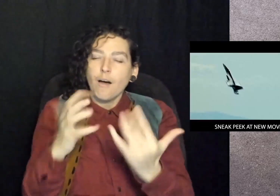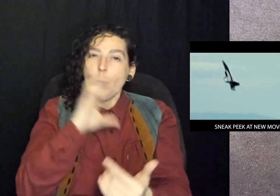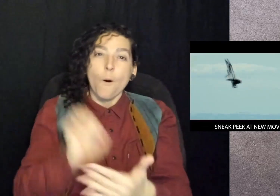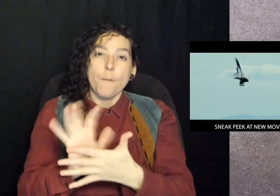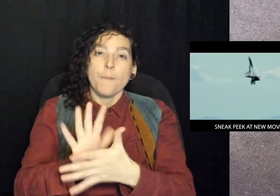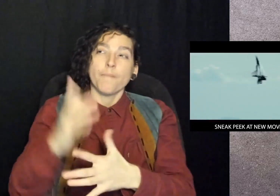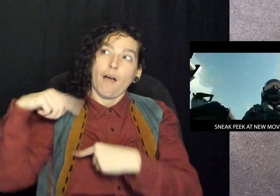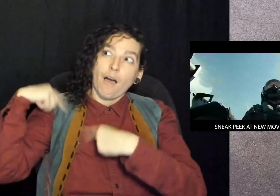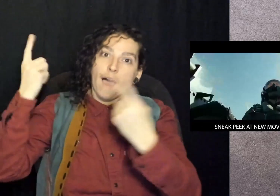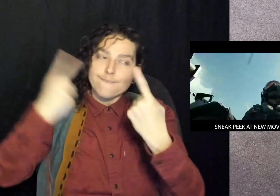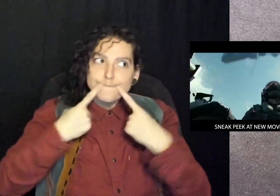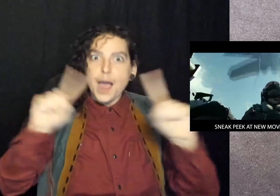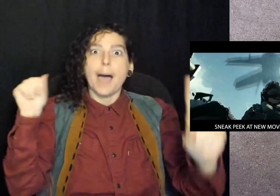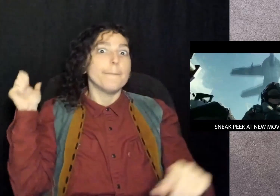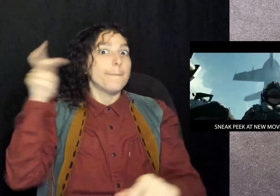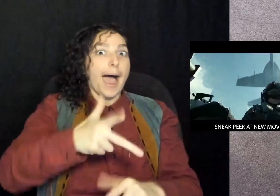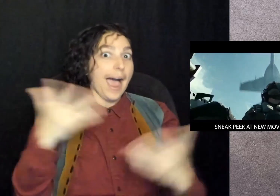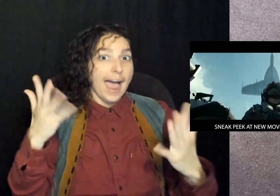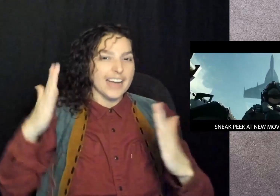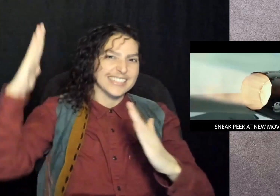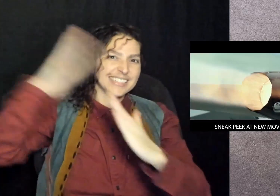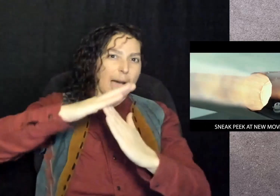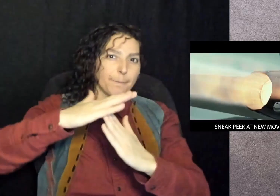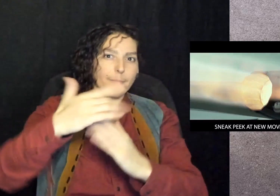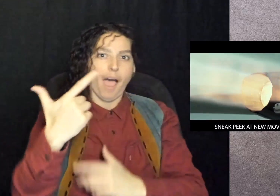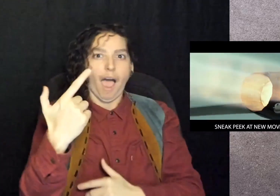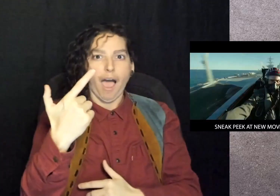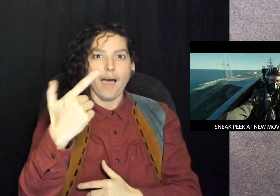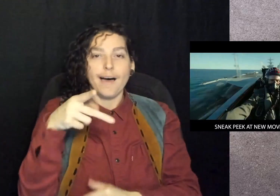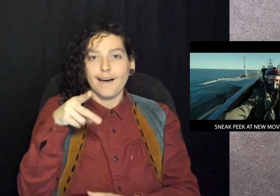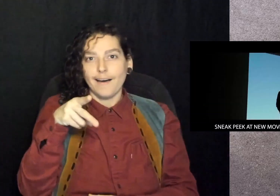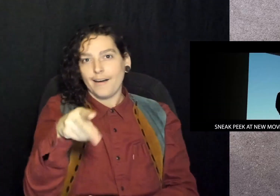in the long-awaited Top Gun, Maverick.